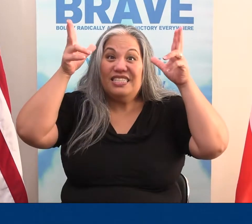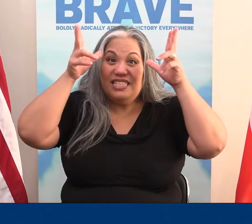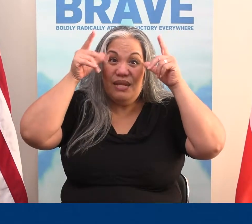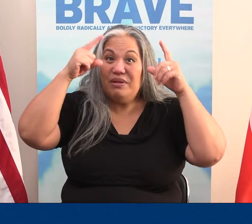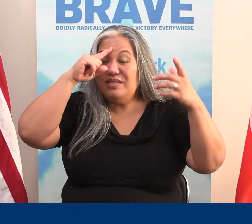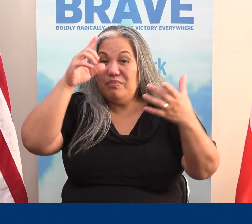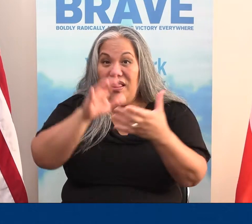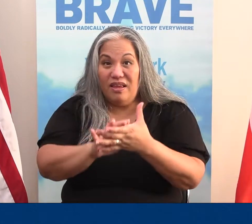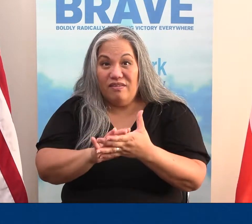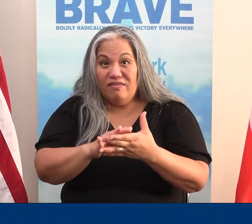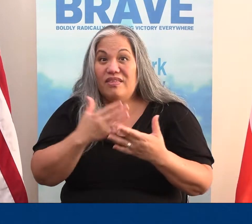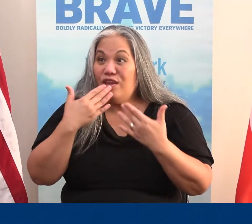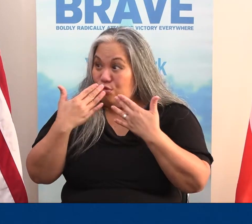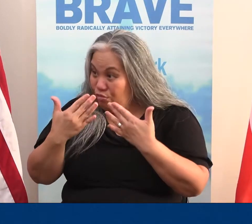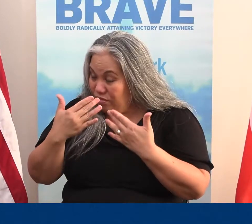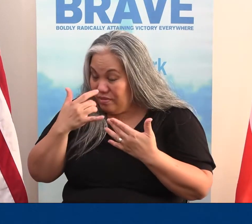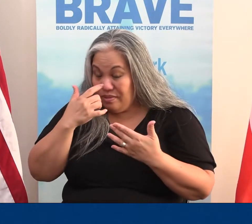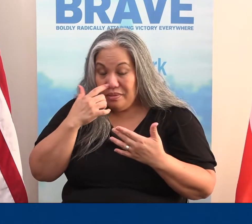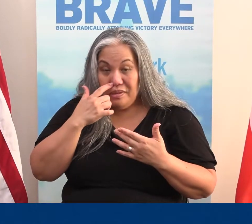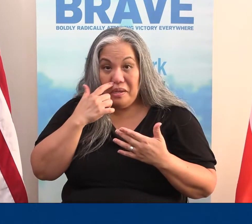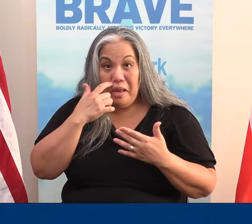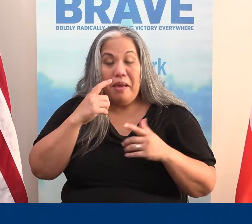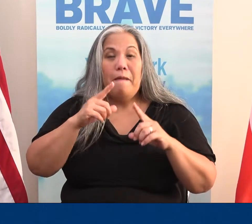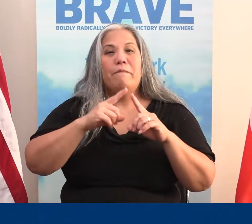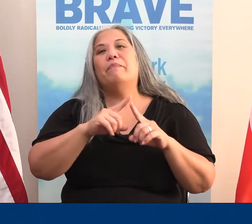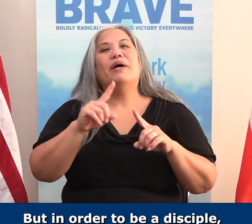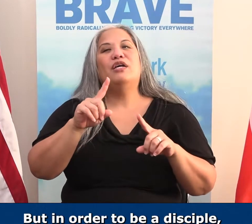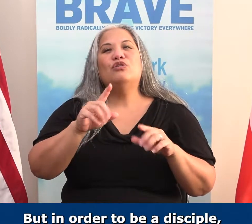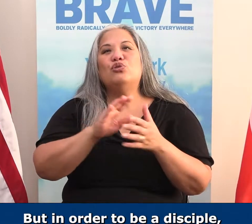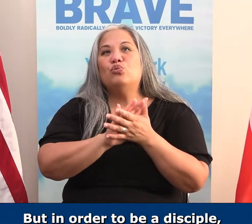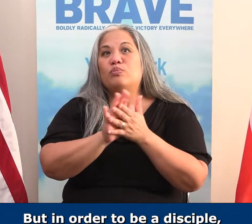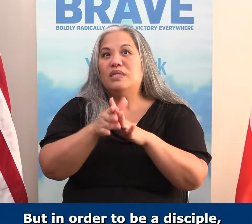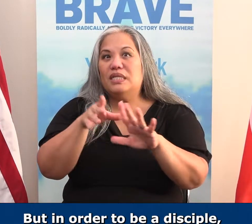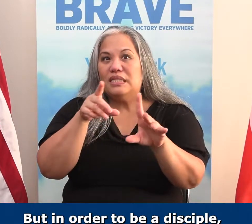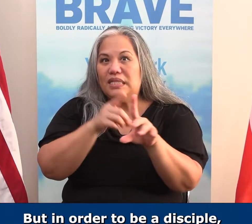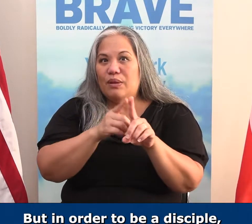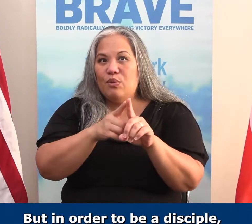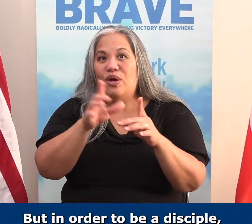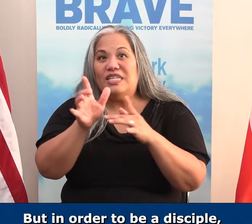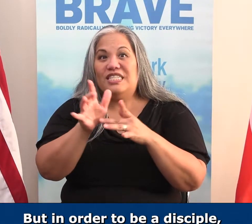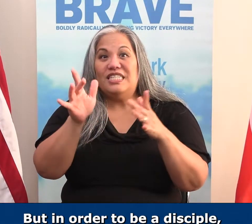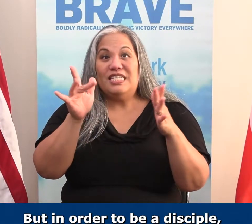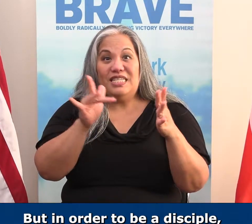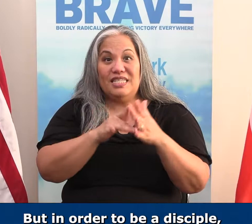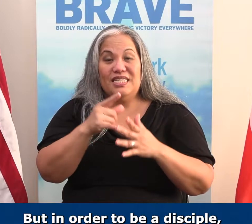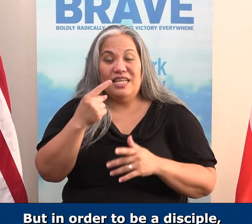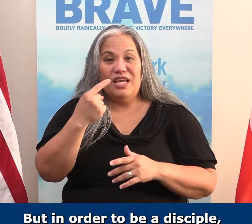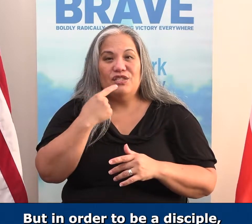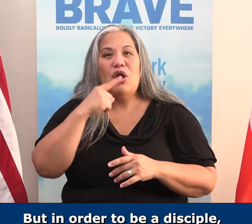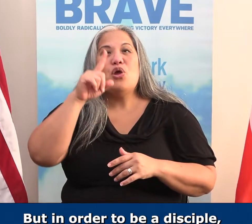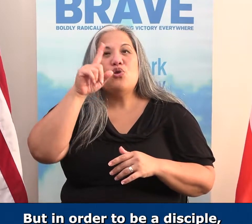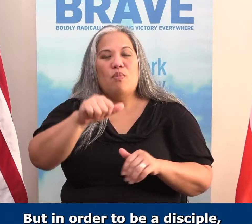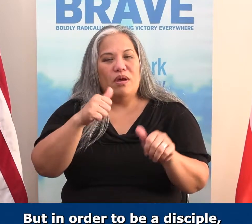Even the demons believe. Thank you. But, in order to be a disciple, Jesus says,